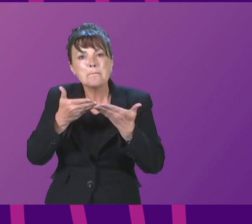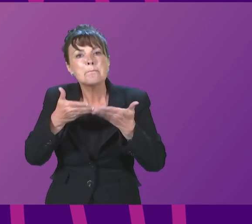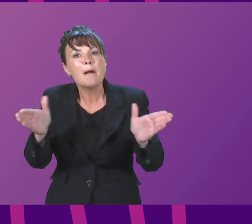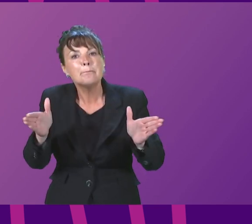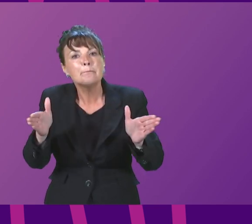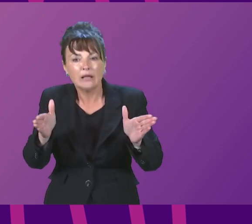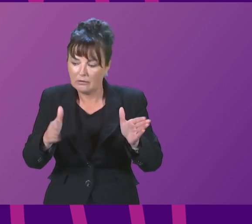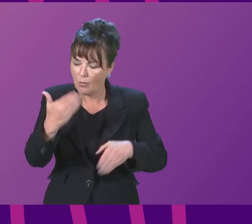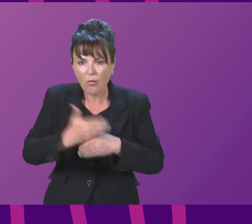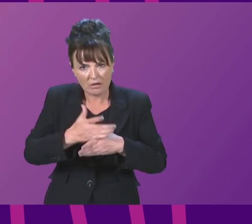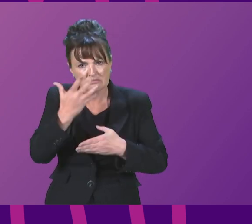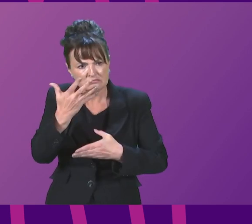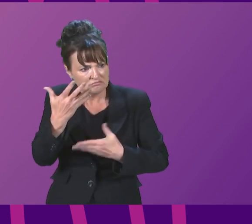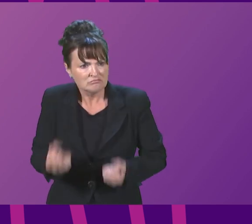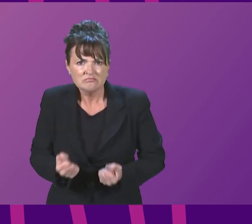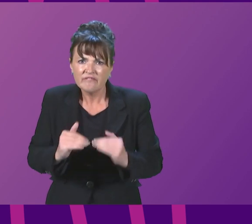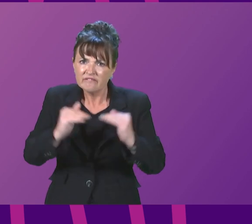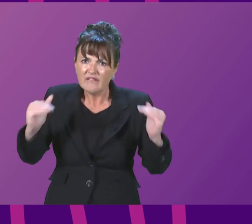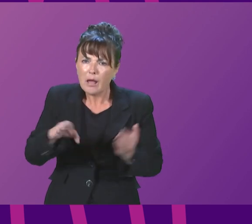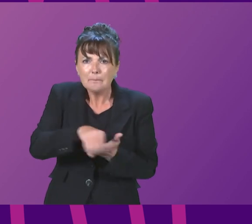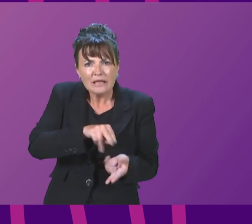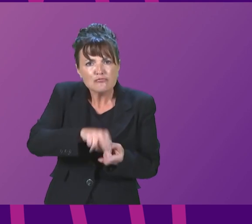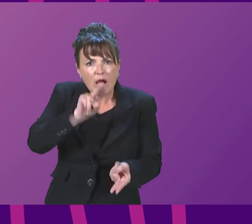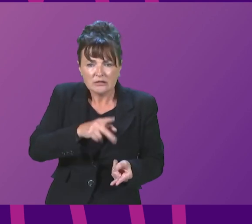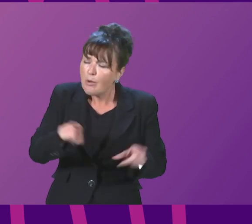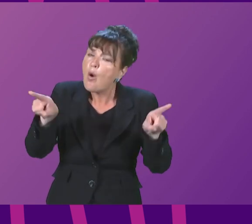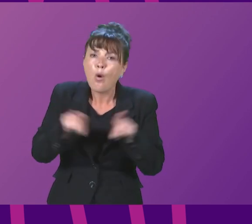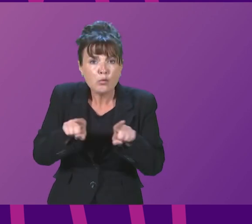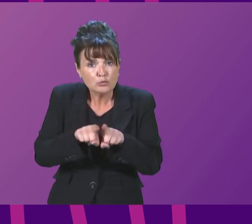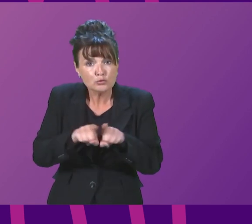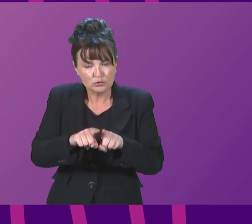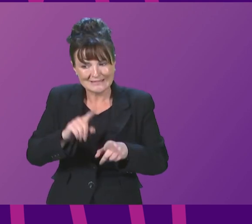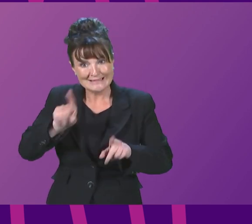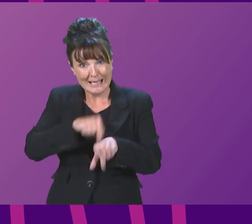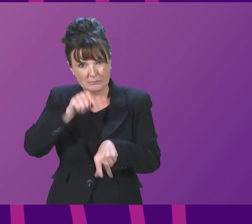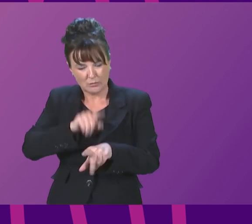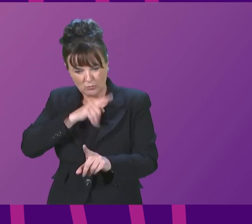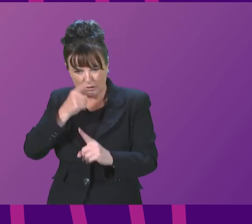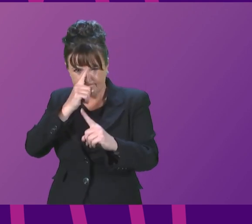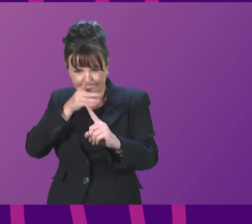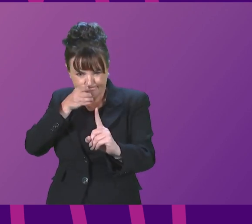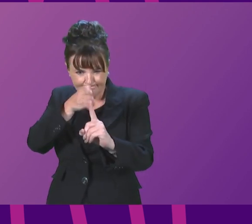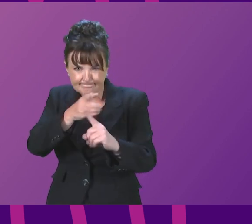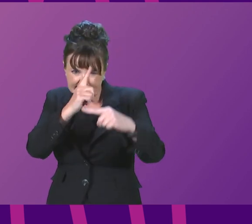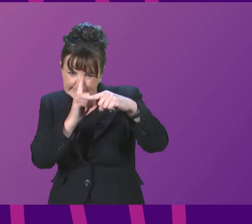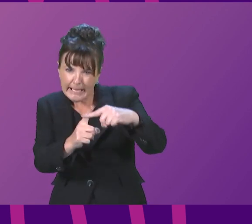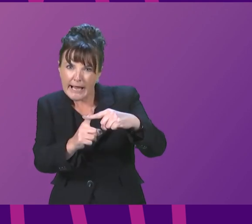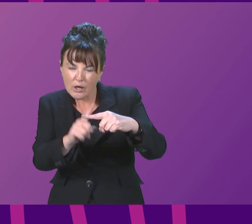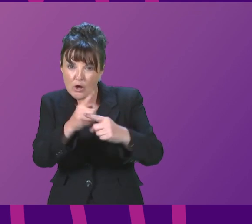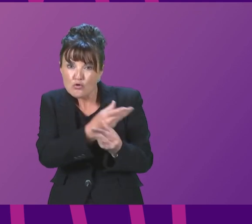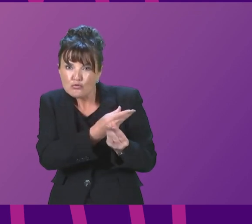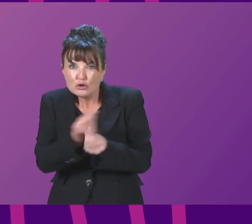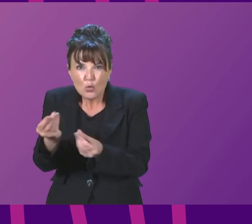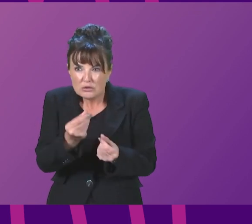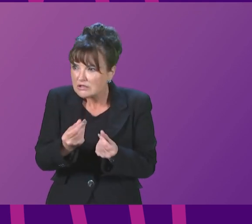get the fairest possible pay rises. And secondly, that we continue to target resources to those who need the most in this